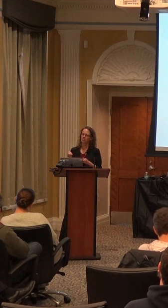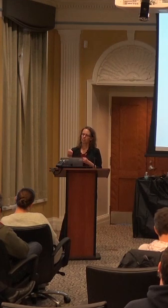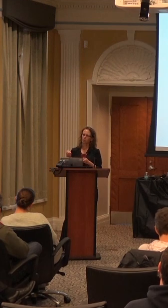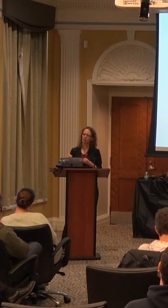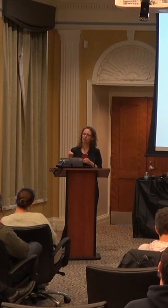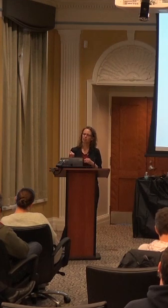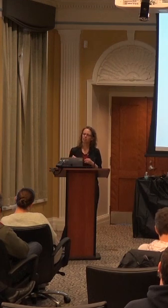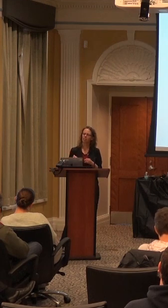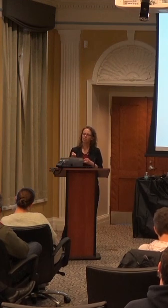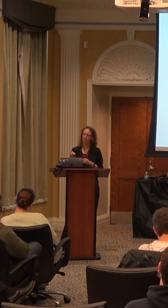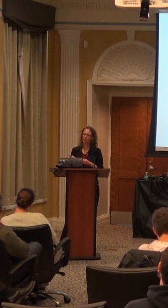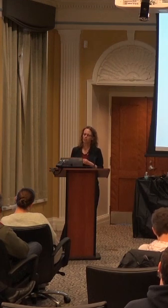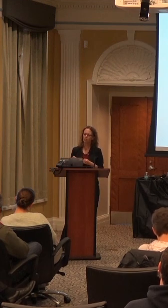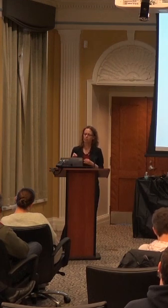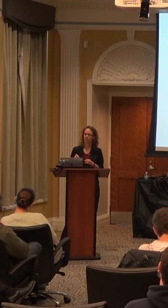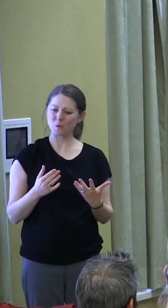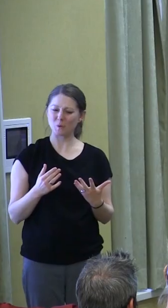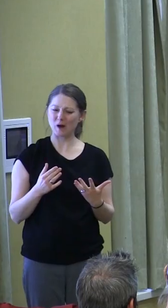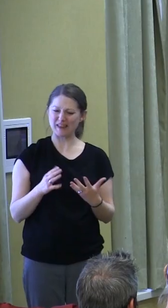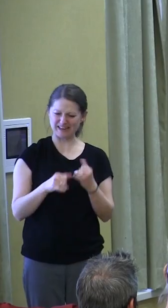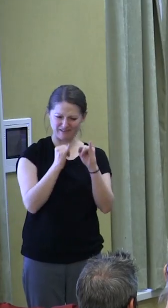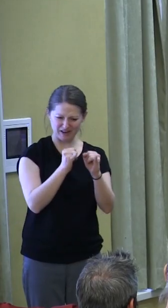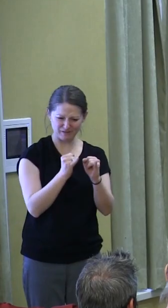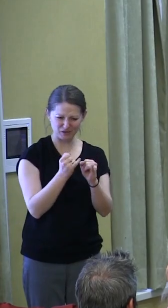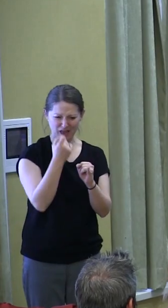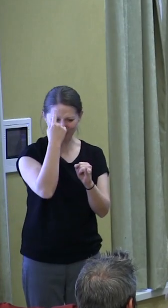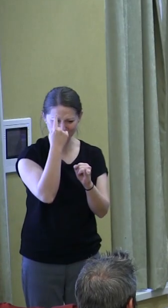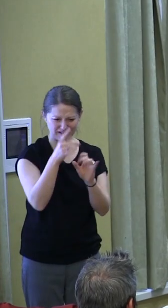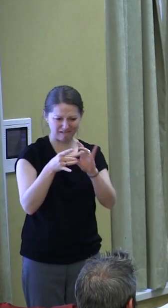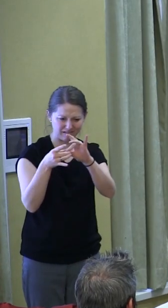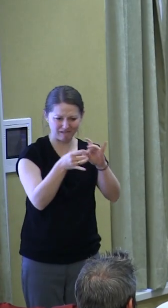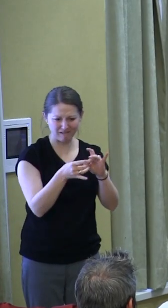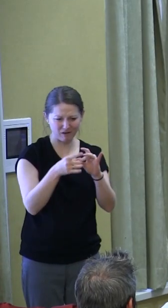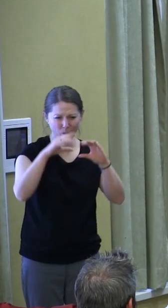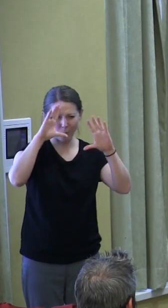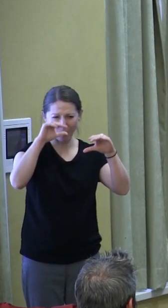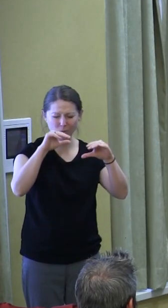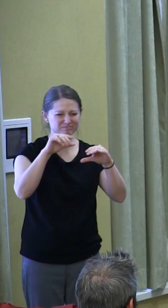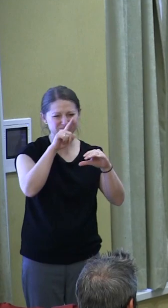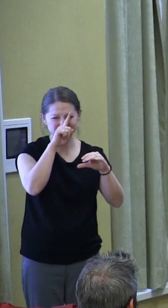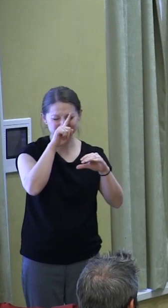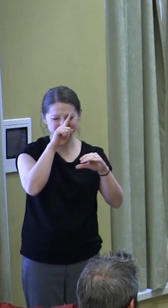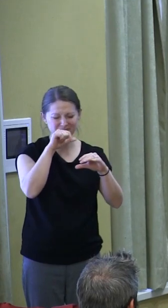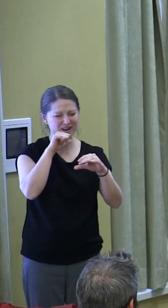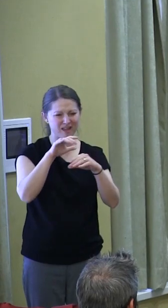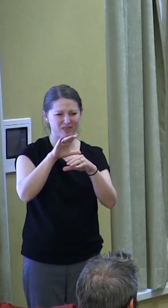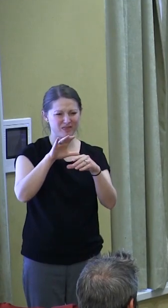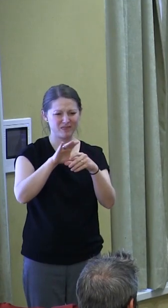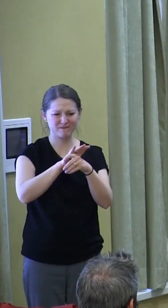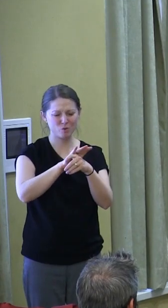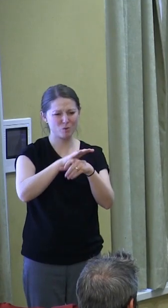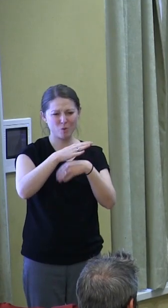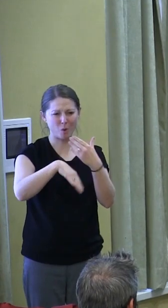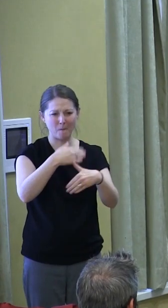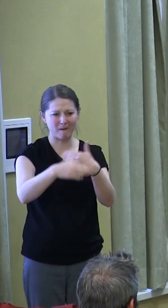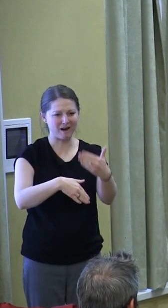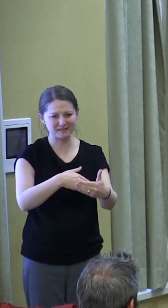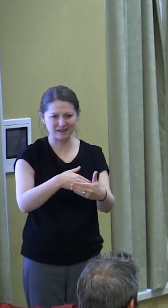This sort of individualist understanding of hope fails to encapsulate the full process of hoping